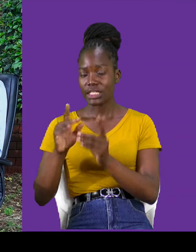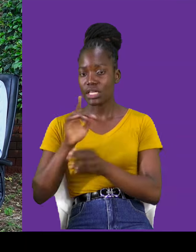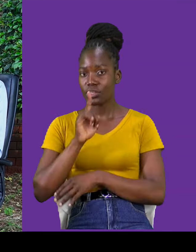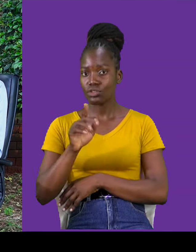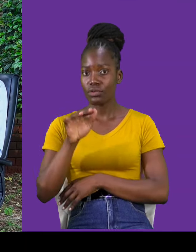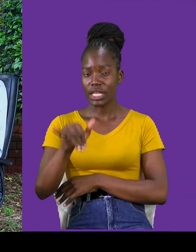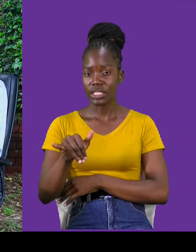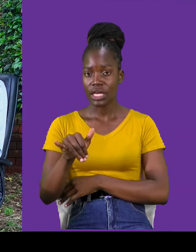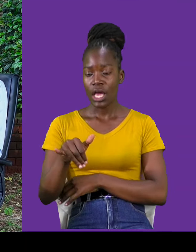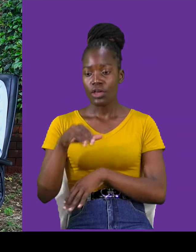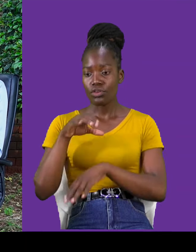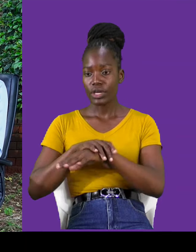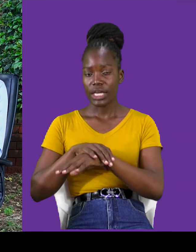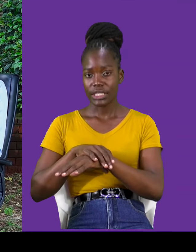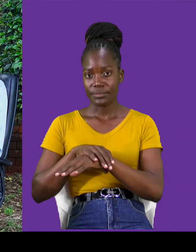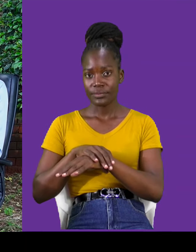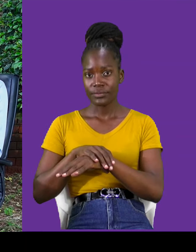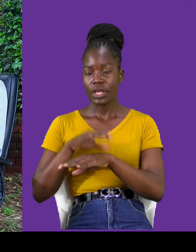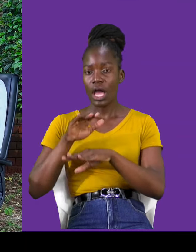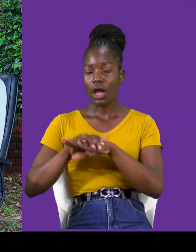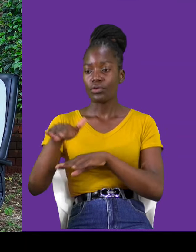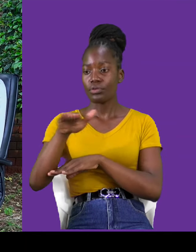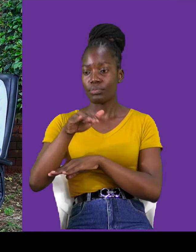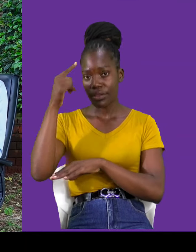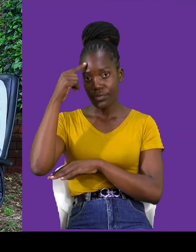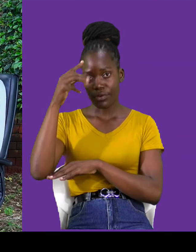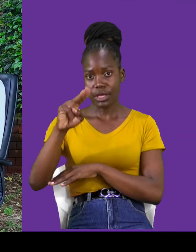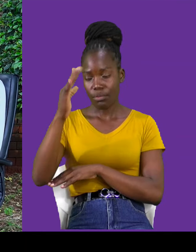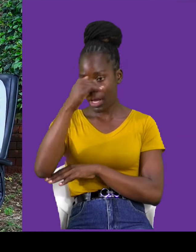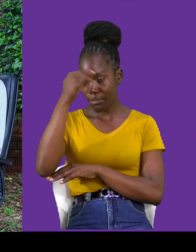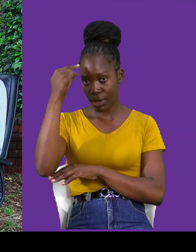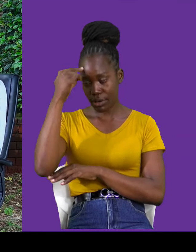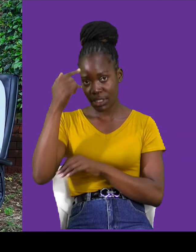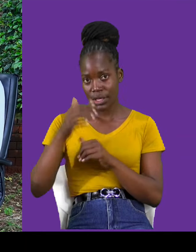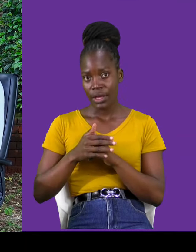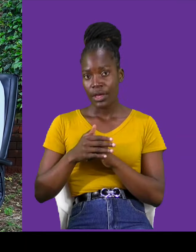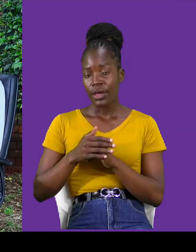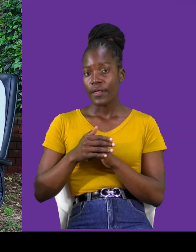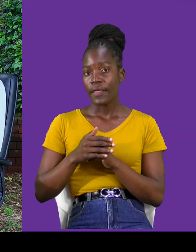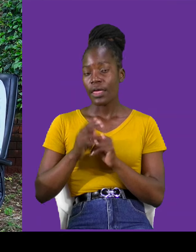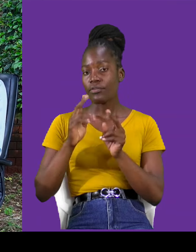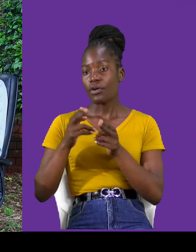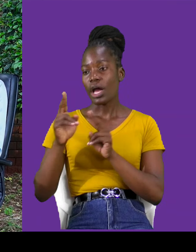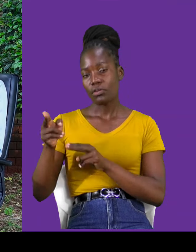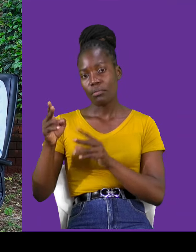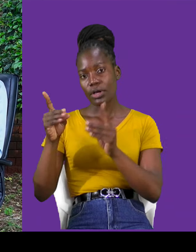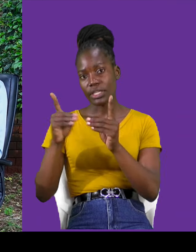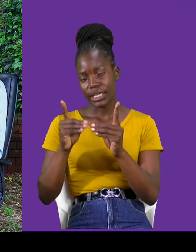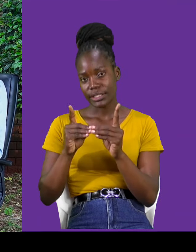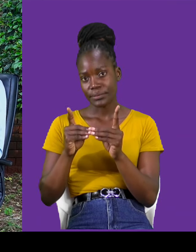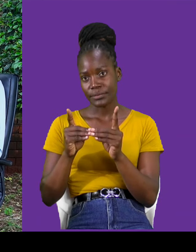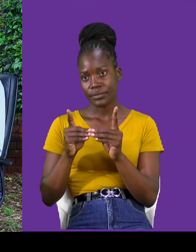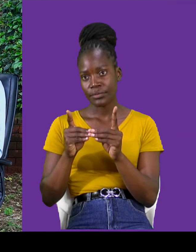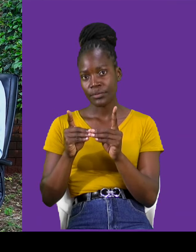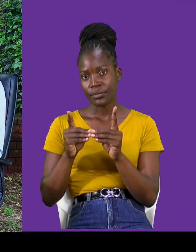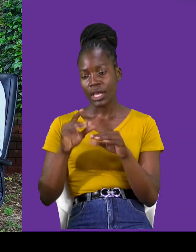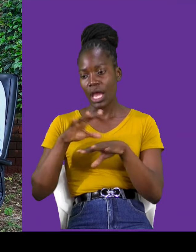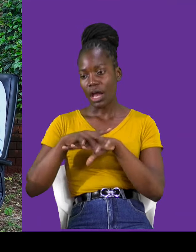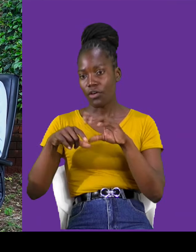find a very suitable, place for them. Because, for a normal, for a normal date, a comfortable space, is somewhere